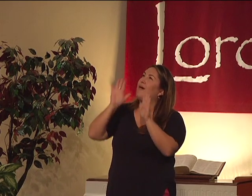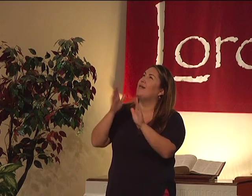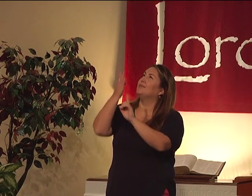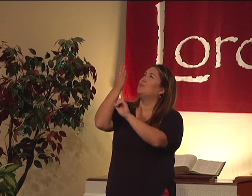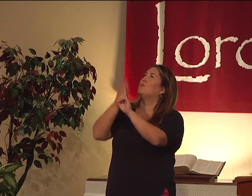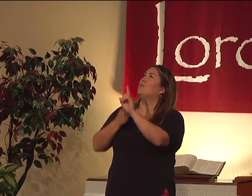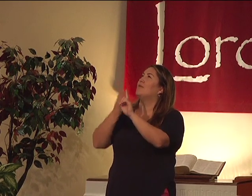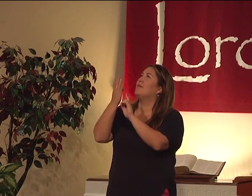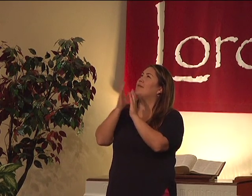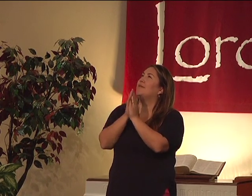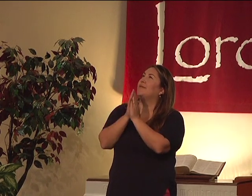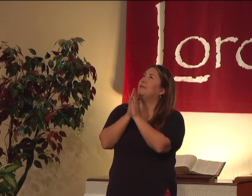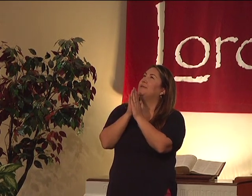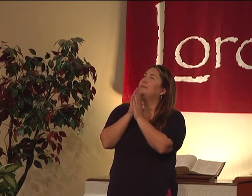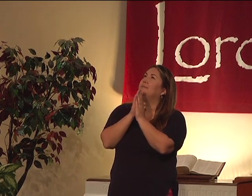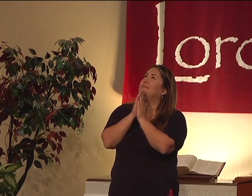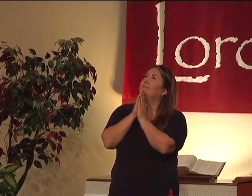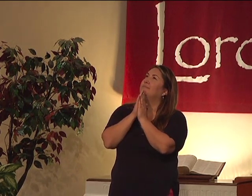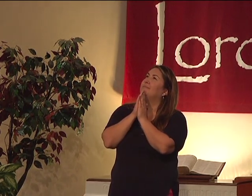recognize how awesome you are.